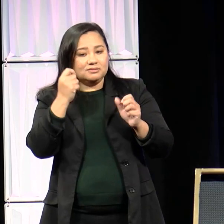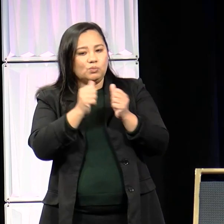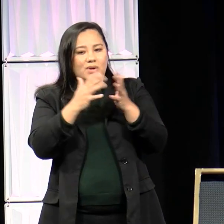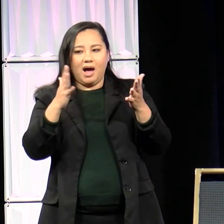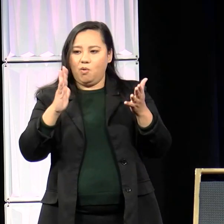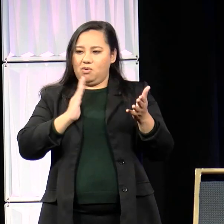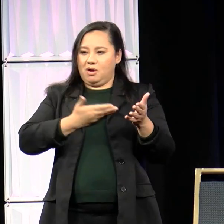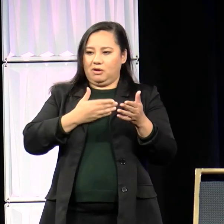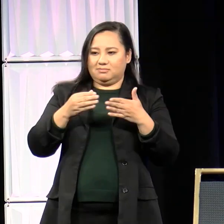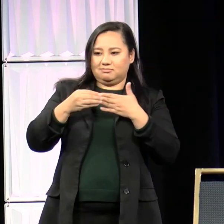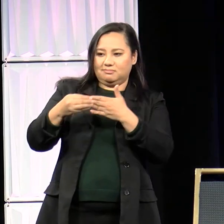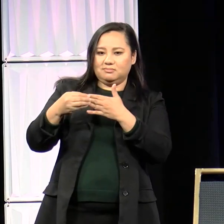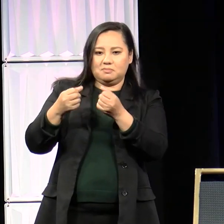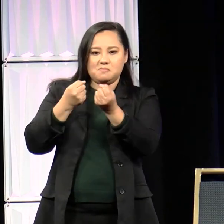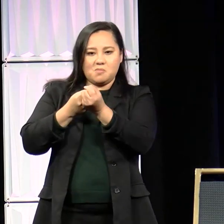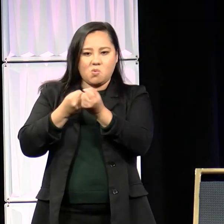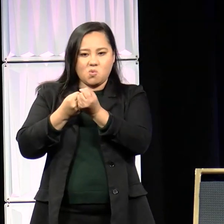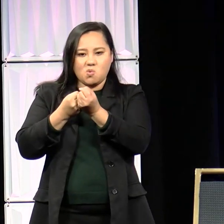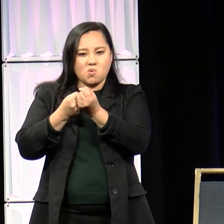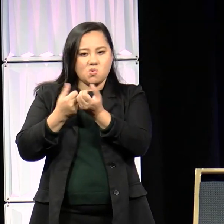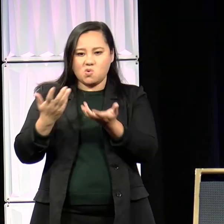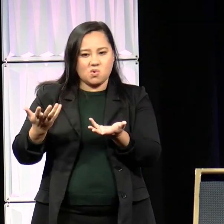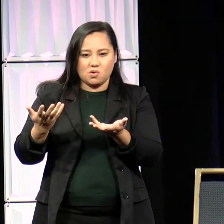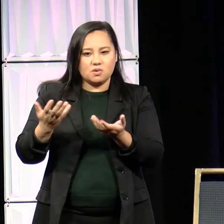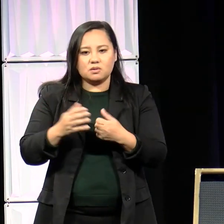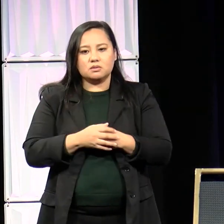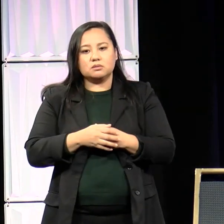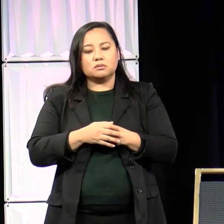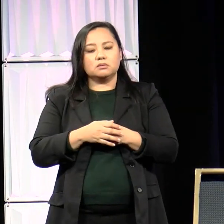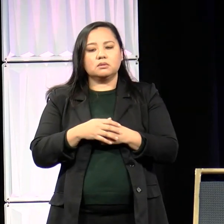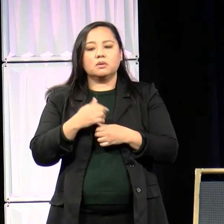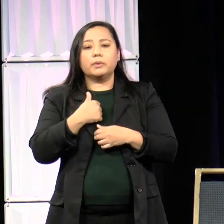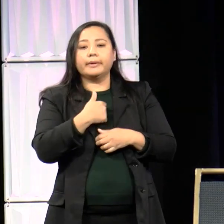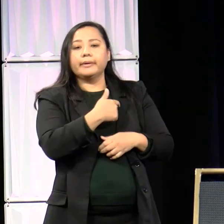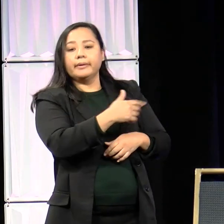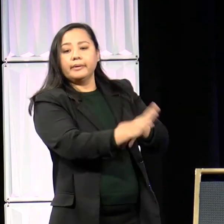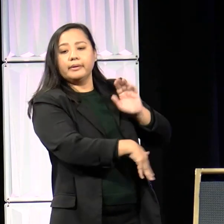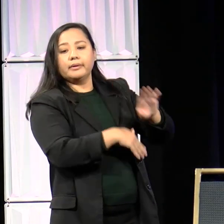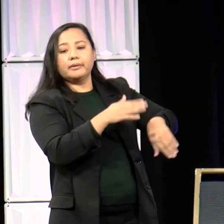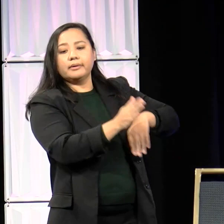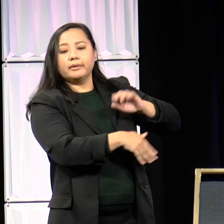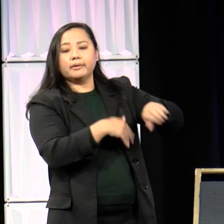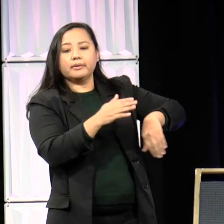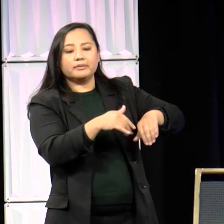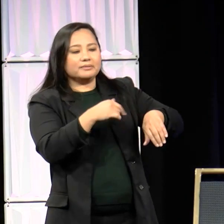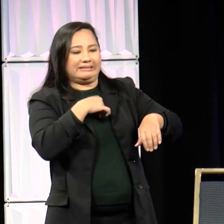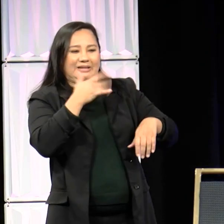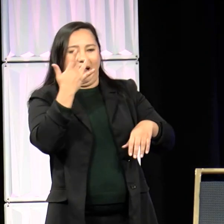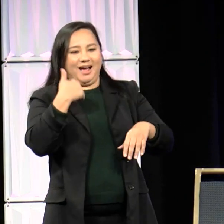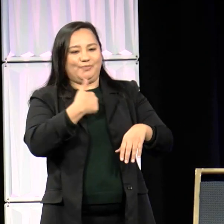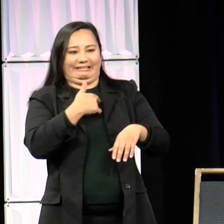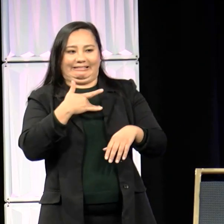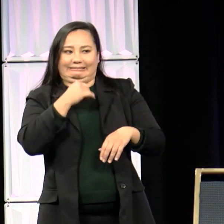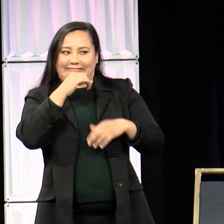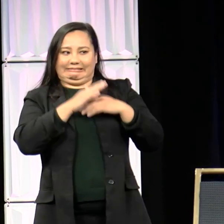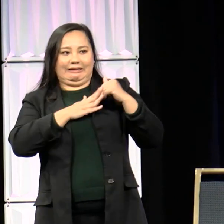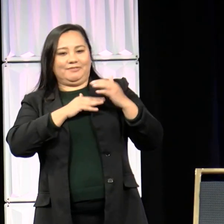aren't happening because it makes us more comfortable doesn't prevent young people from experiencing sexual harm or violence.